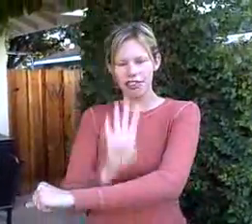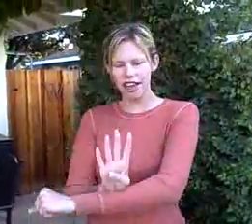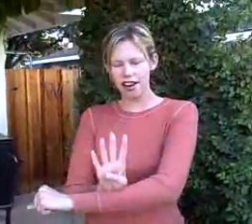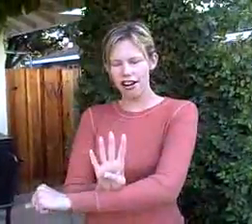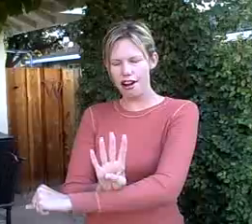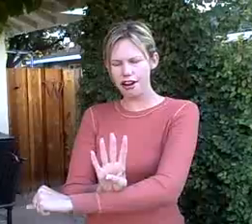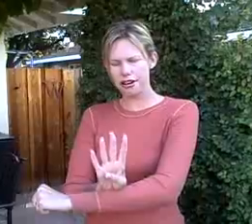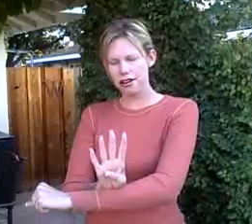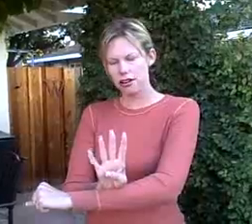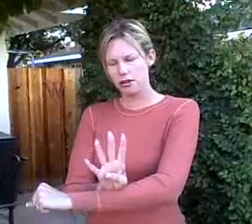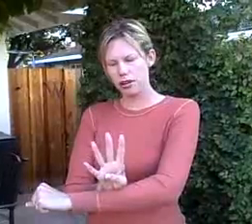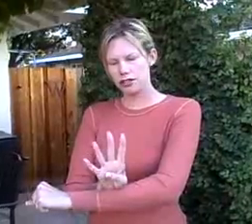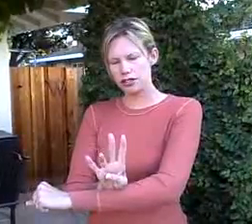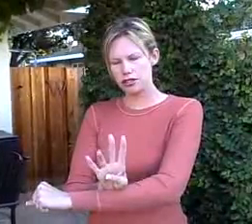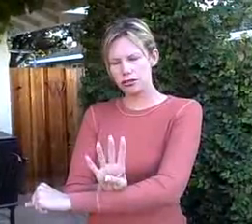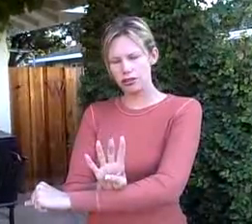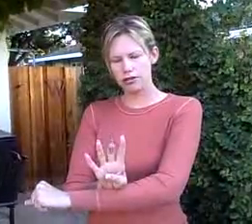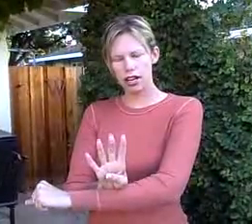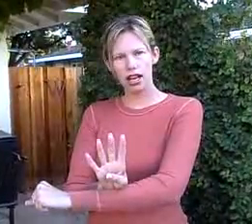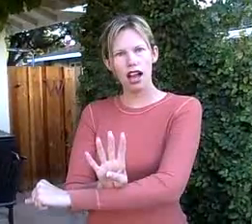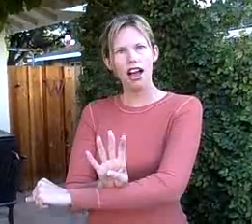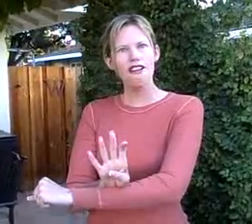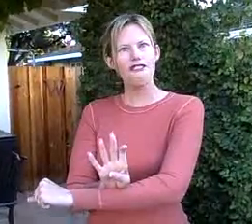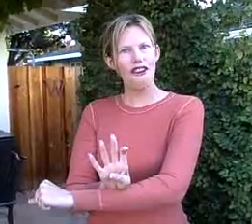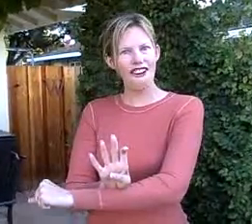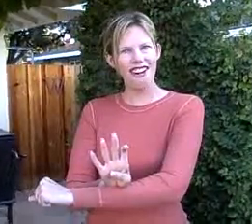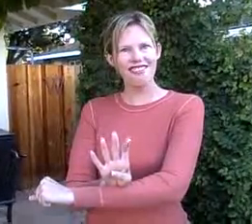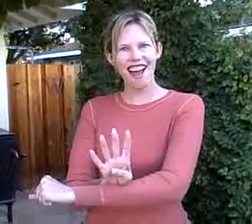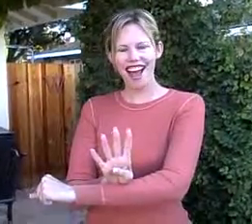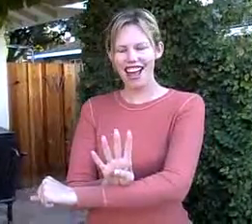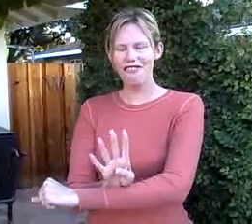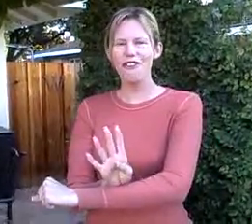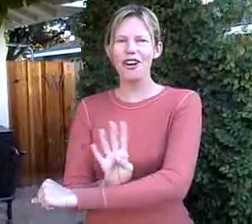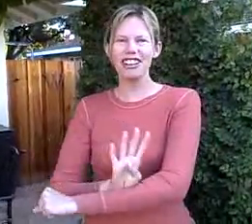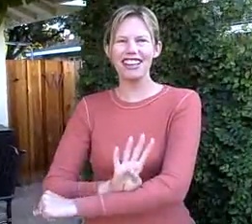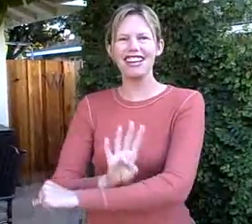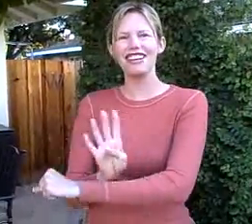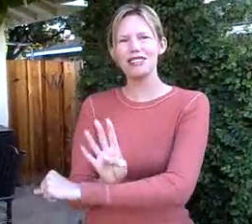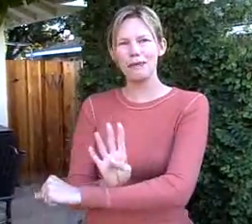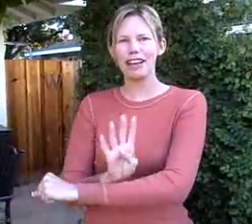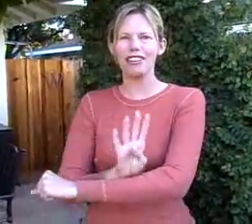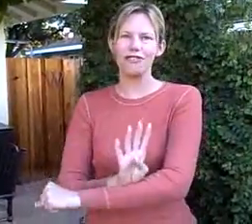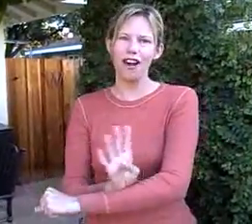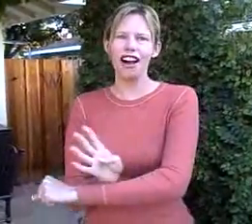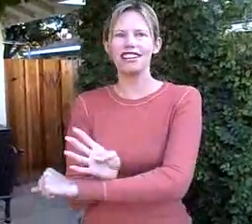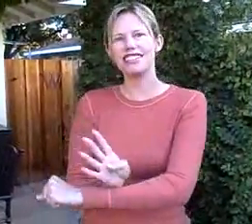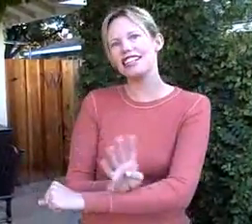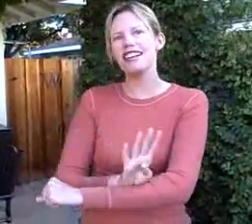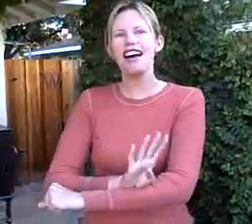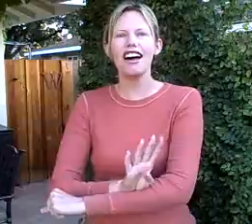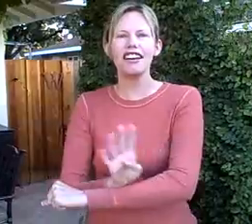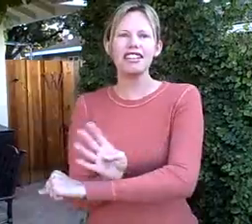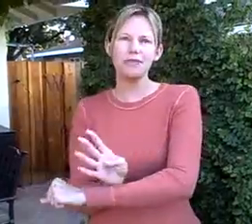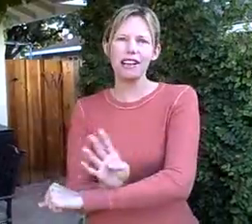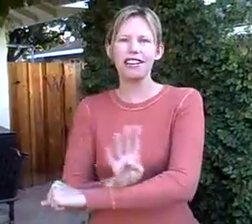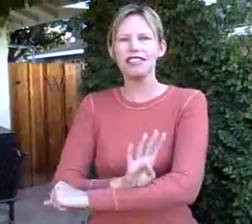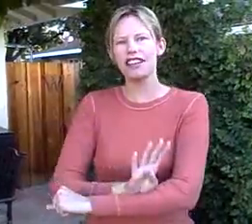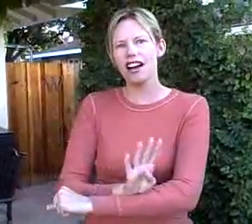there are one, two, three, four, right! Four little speckled frogs sitting on a speckled log,